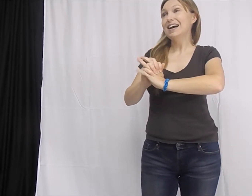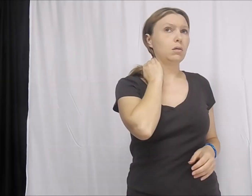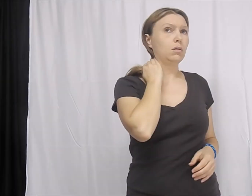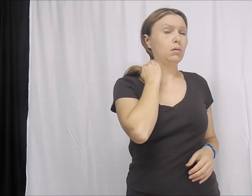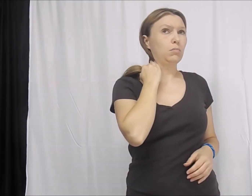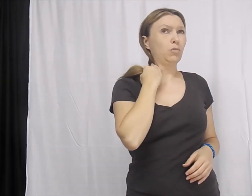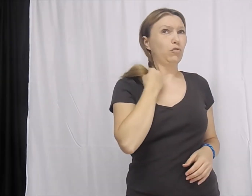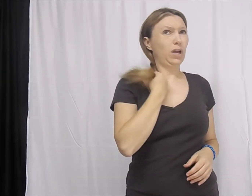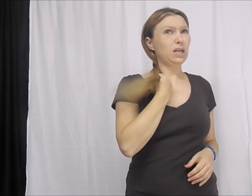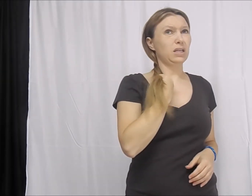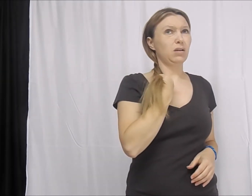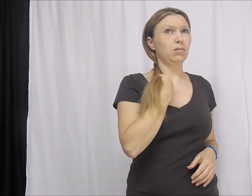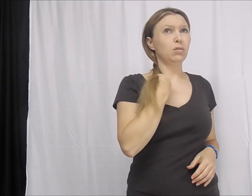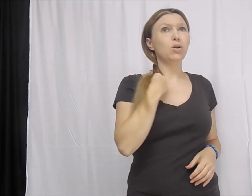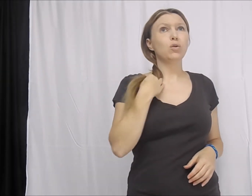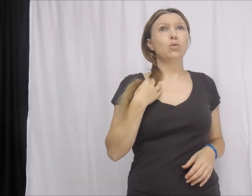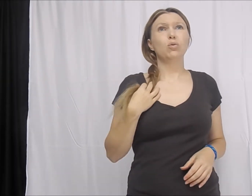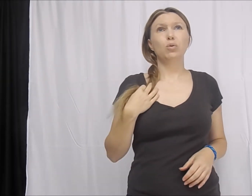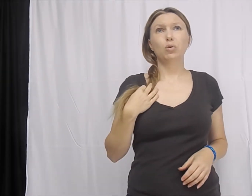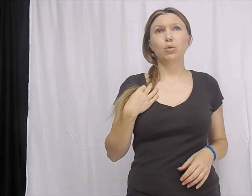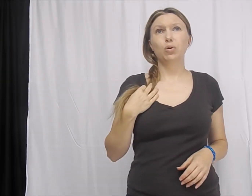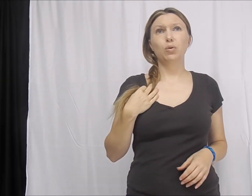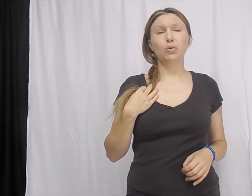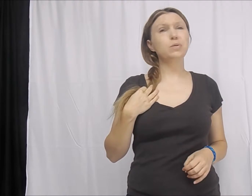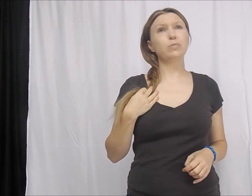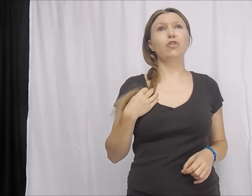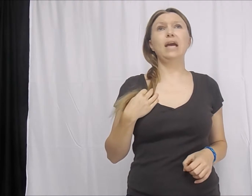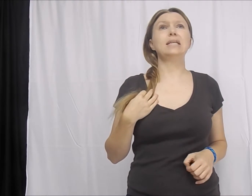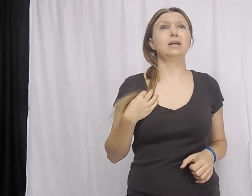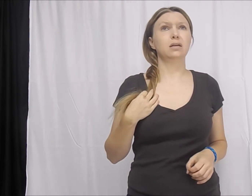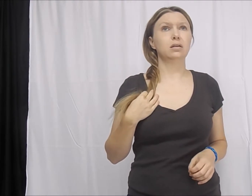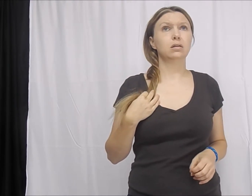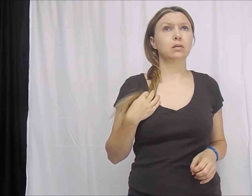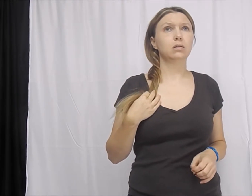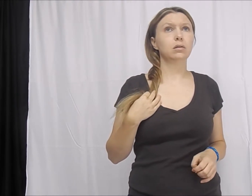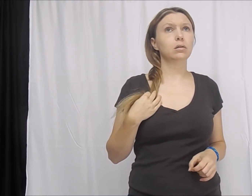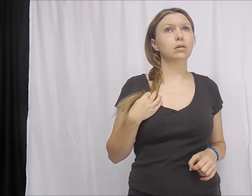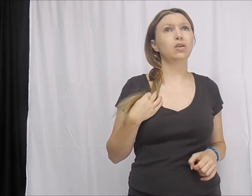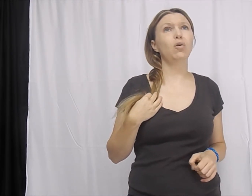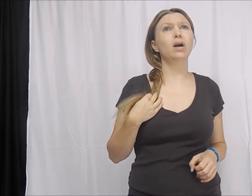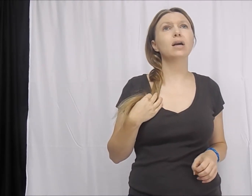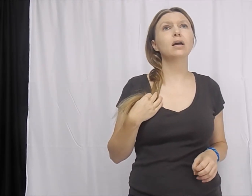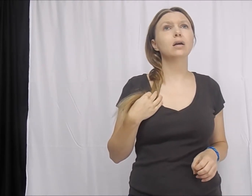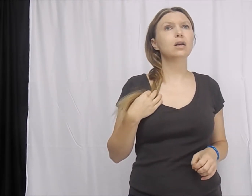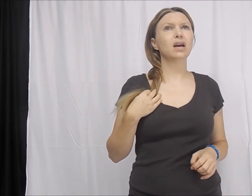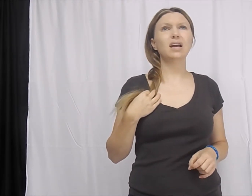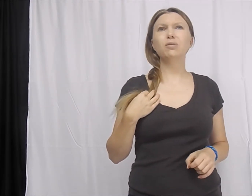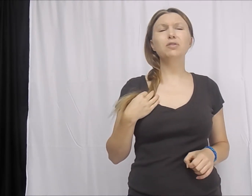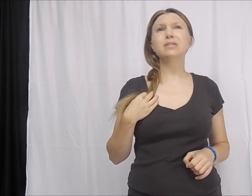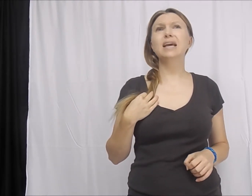Miranda? Who's Miranda? No, I don't understand.